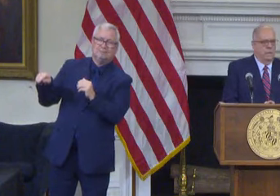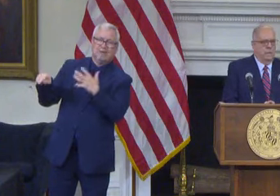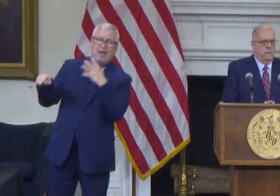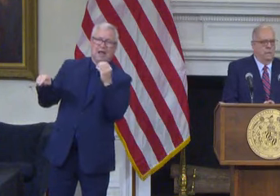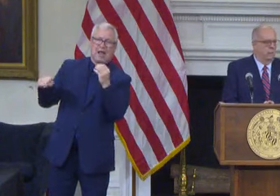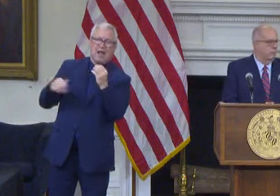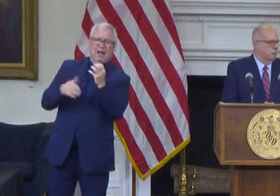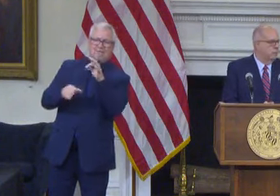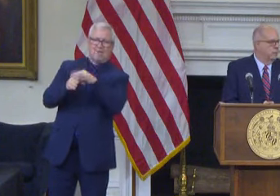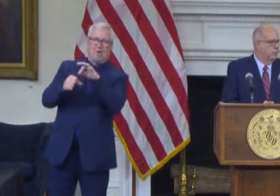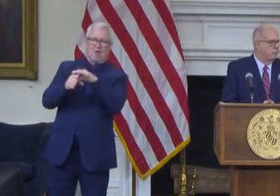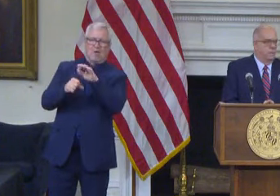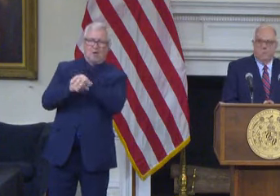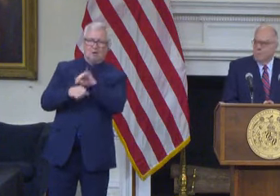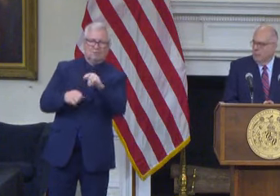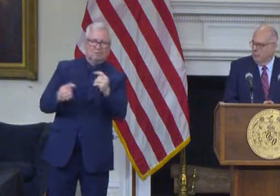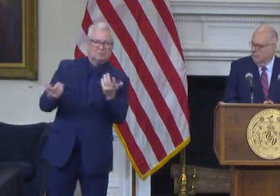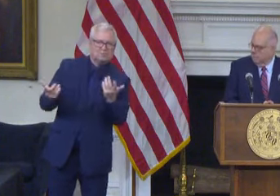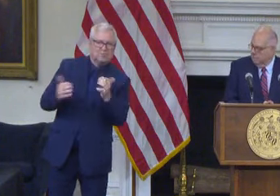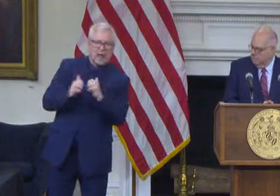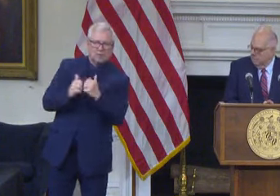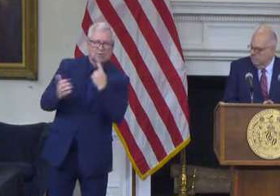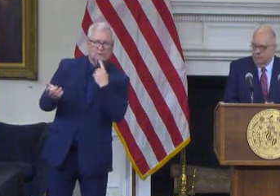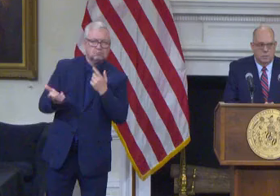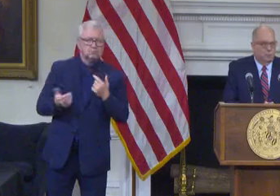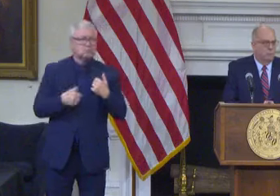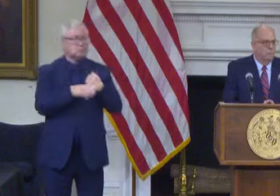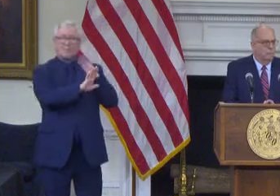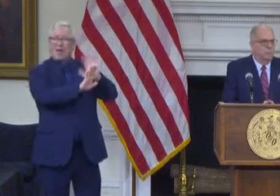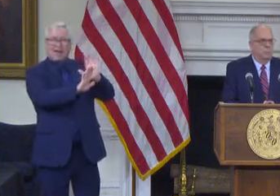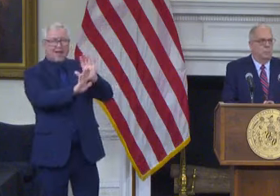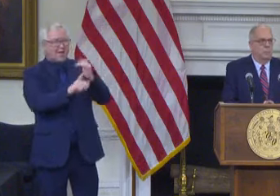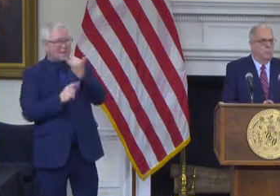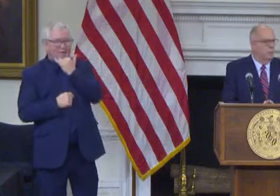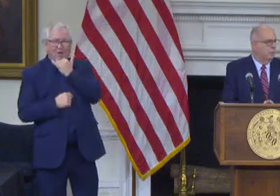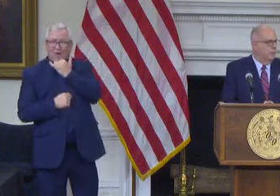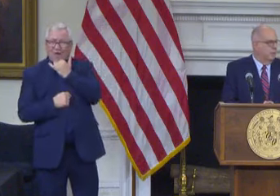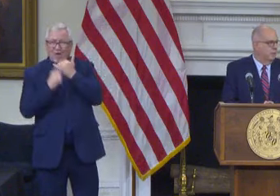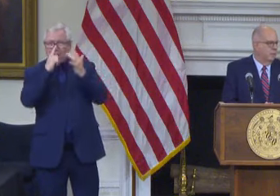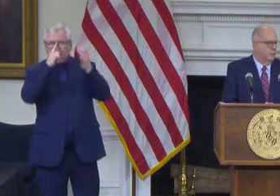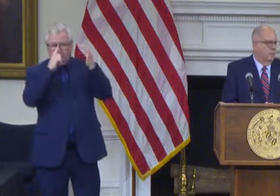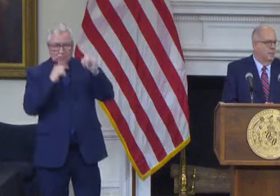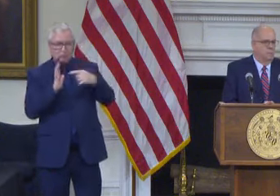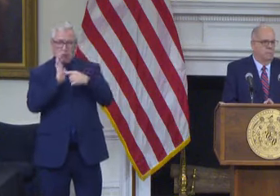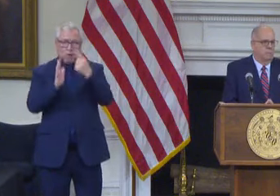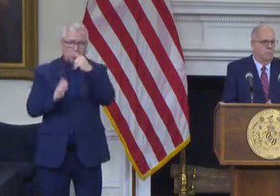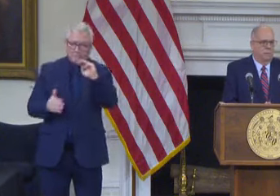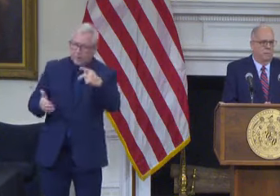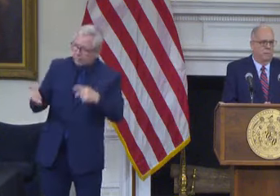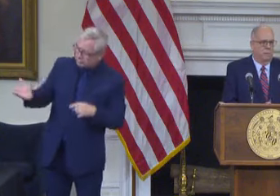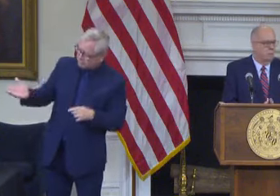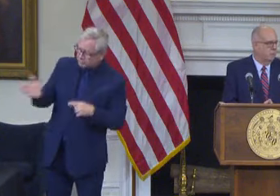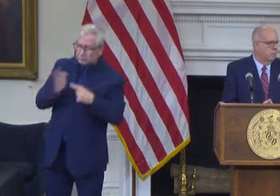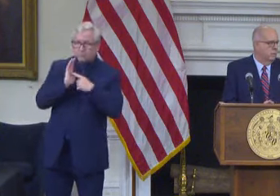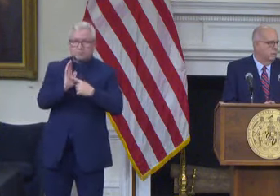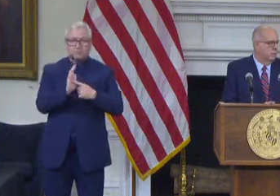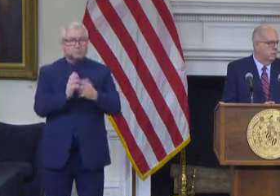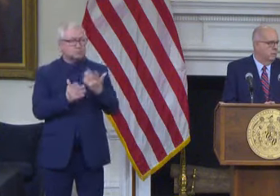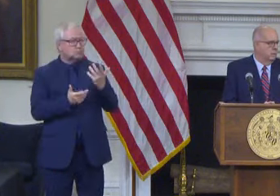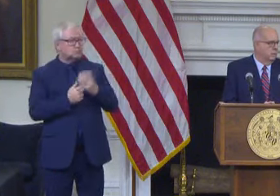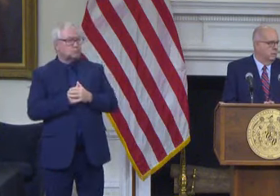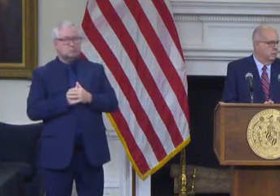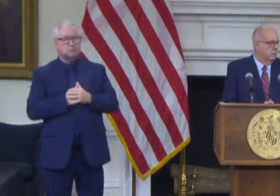I would say they're absolutely wrong I mean I don't know if we can show that map up on the wall but they're they're really probably the most